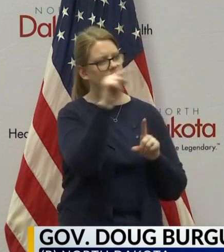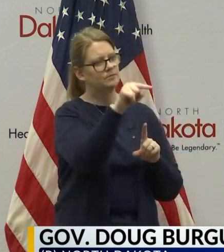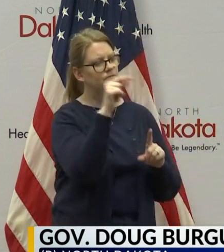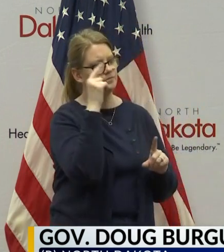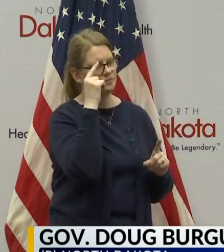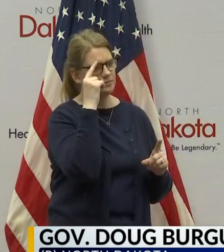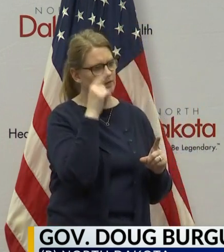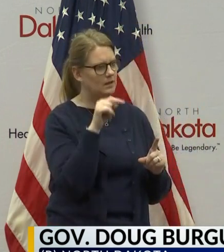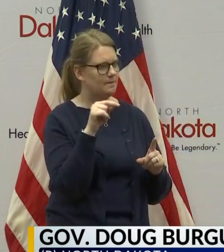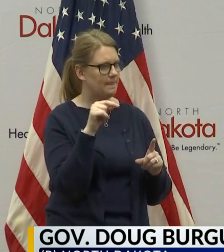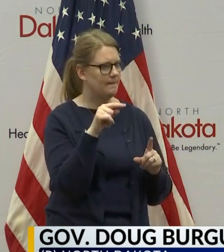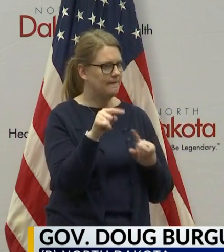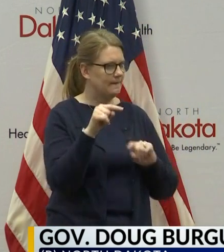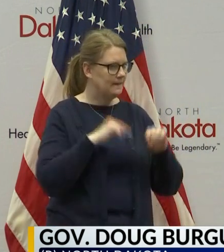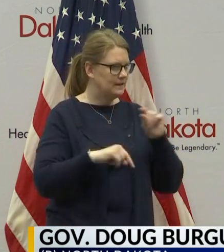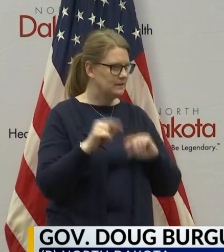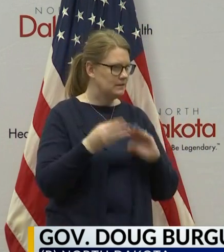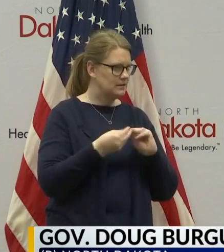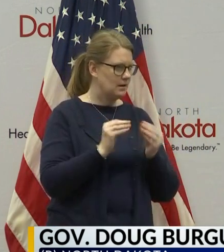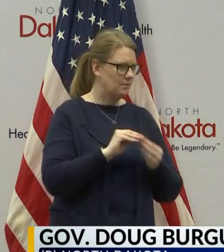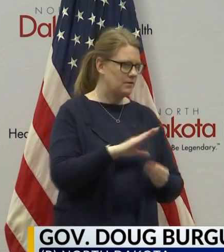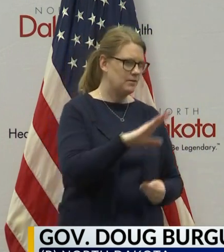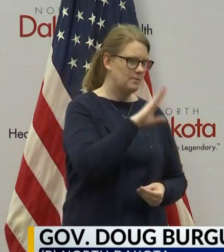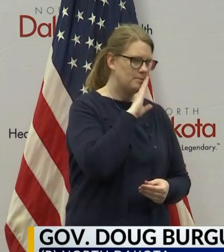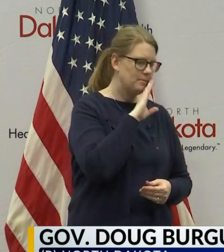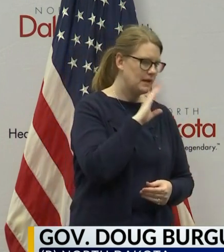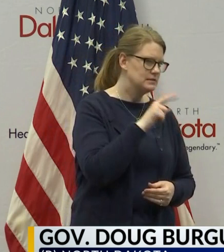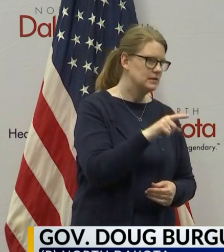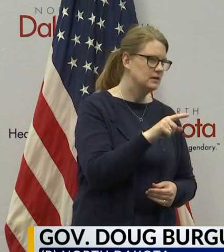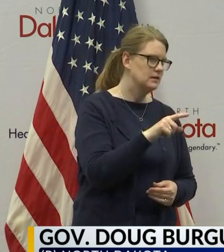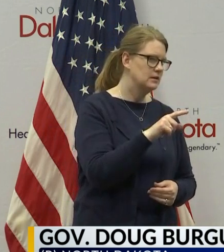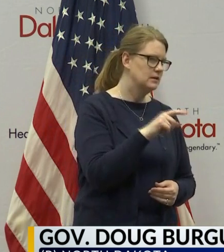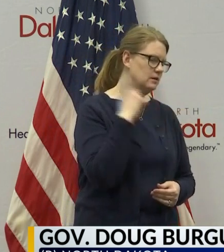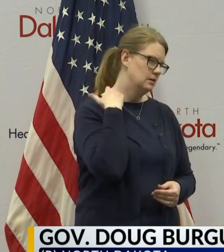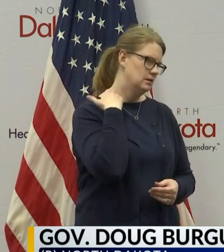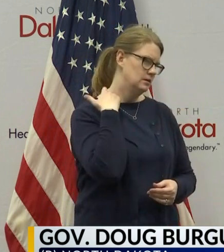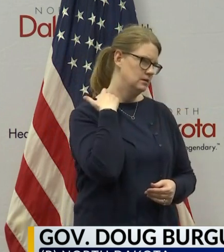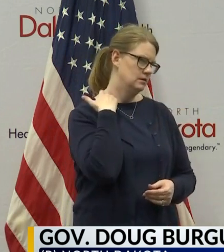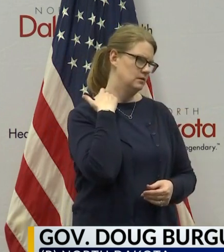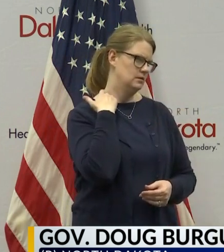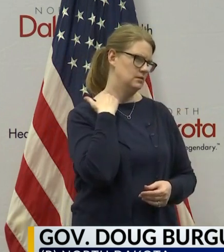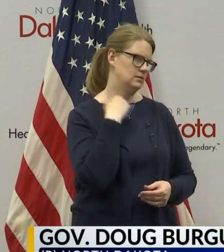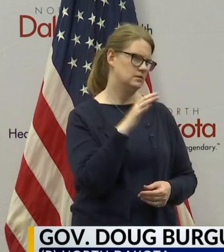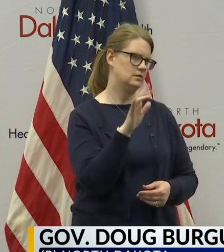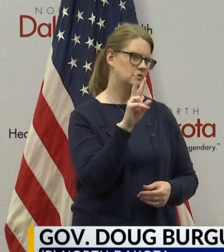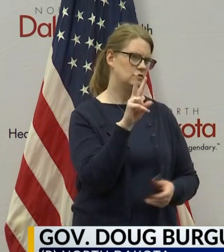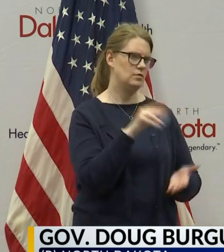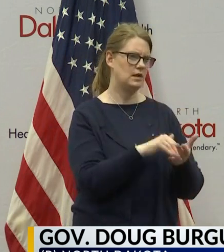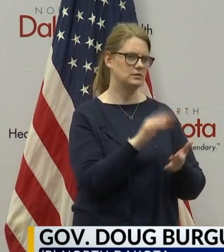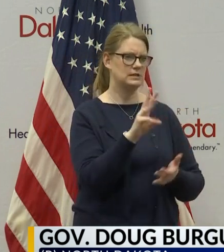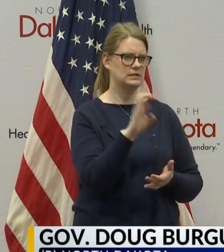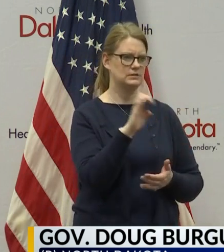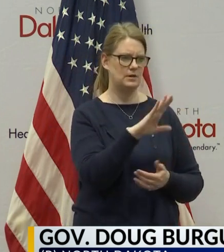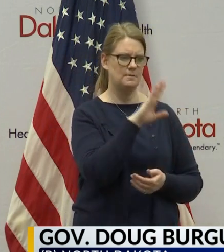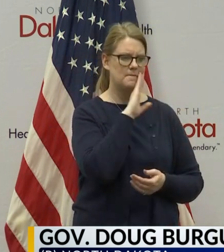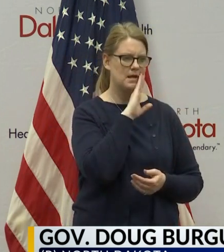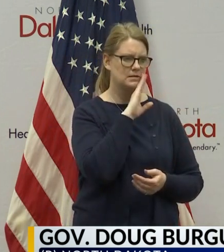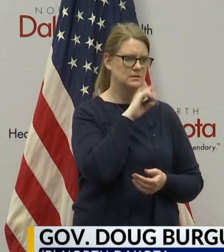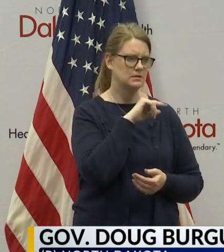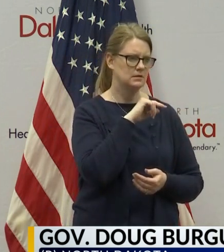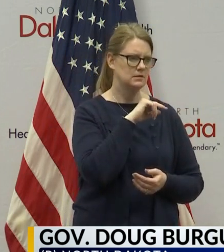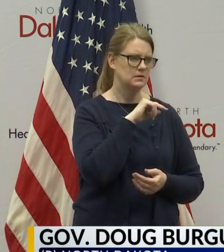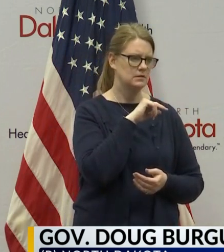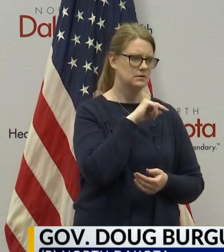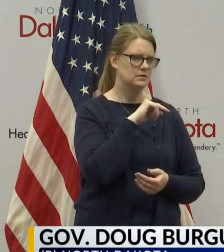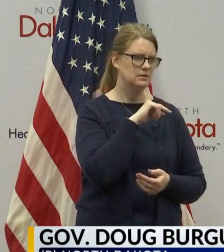I'd like to go back to the number of beds that you mentioned there. I'm just wondering how many of those 2,600 beds are normally taken